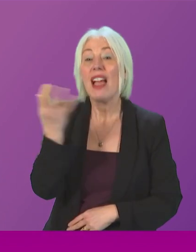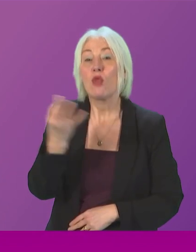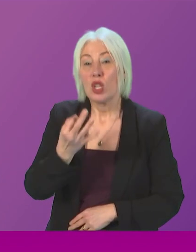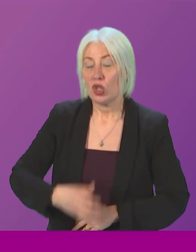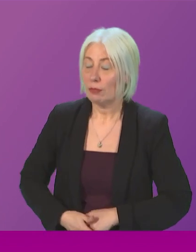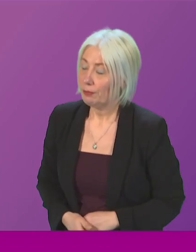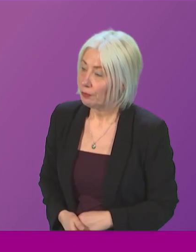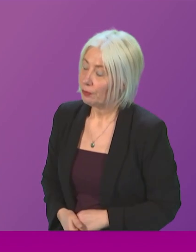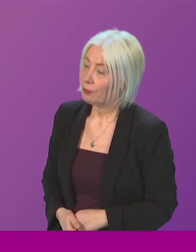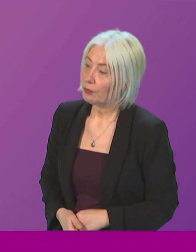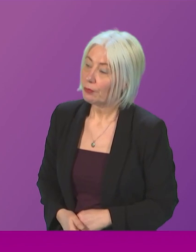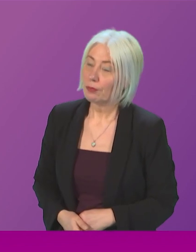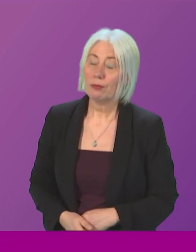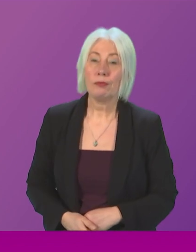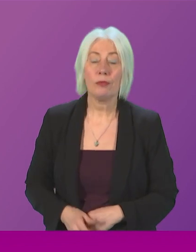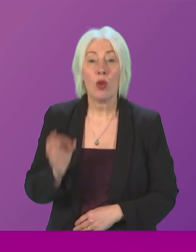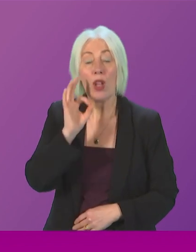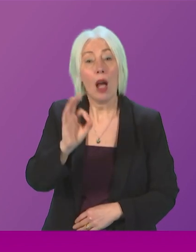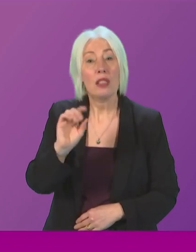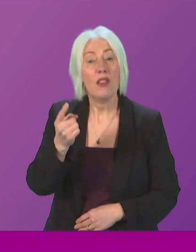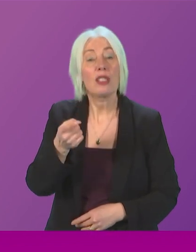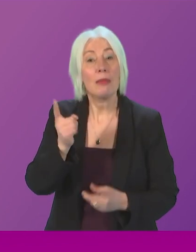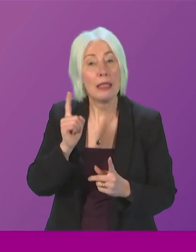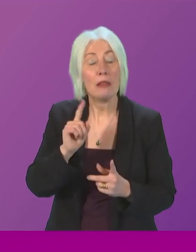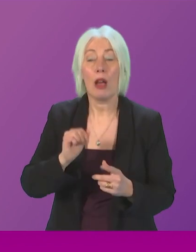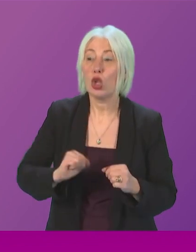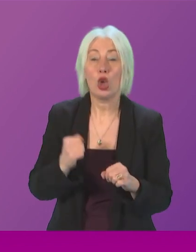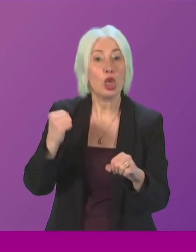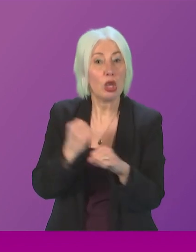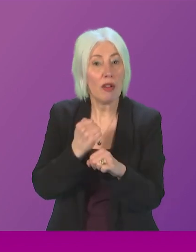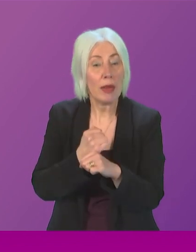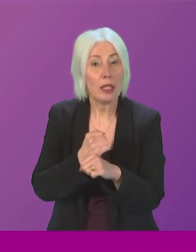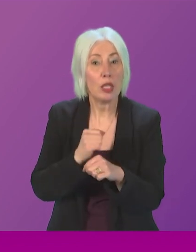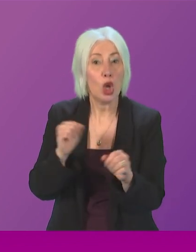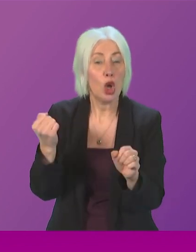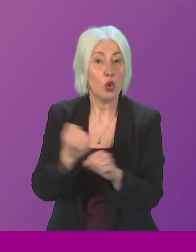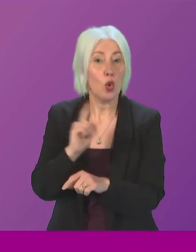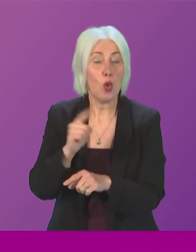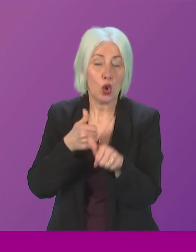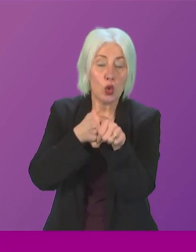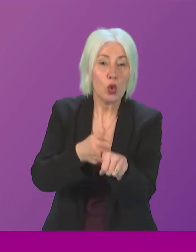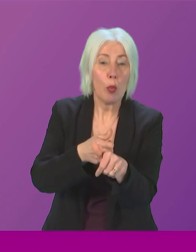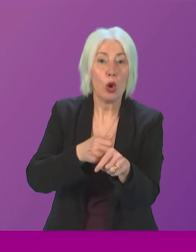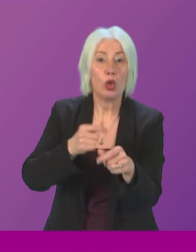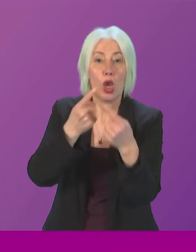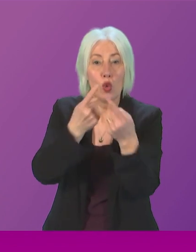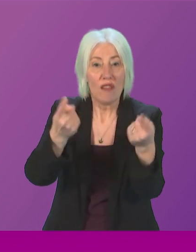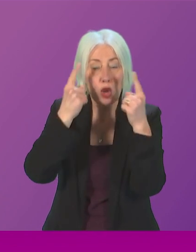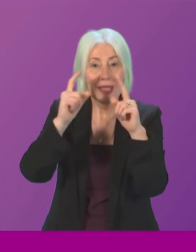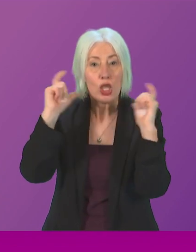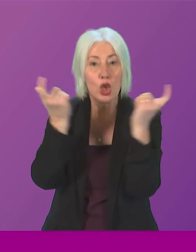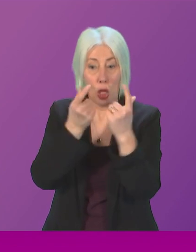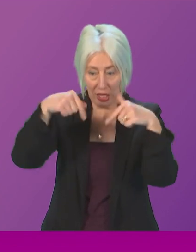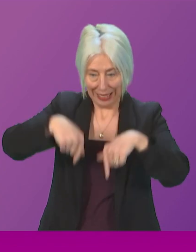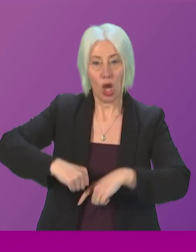Thank you Presiding Officer to ask the First Minister what action the Scottish Government is taking to support colleges and universities in Scotland First